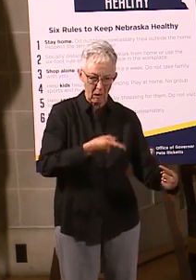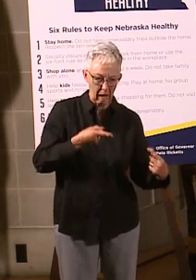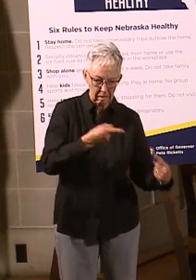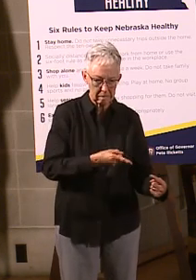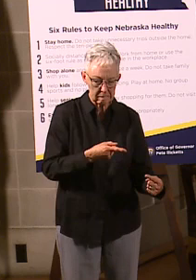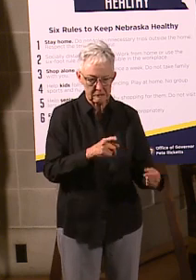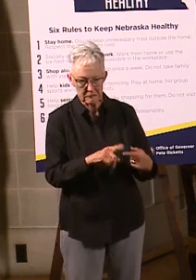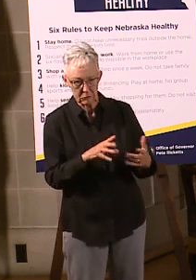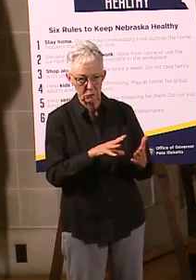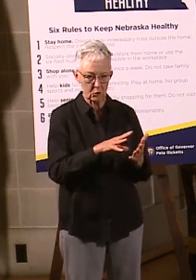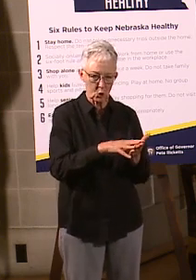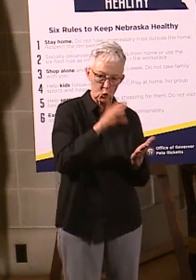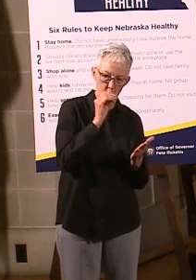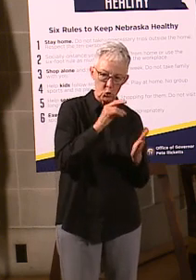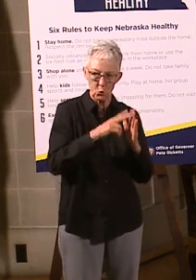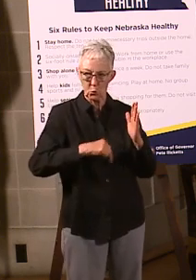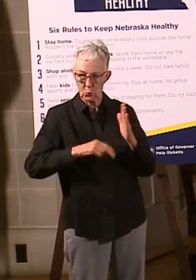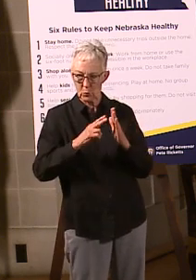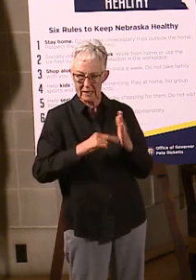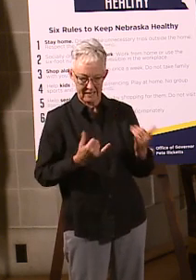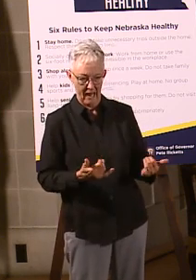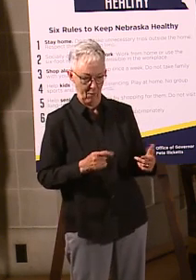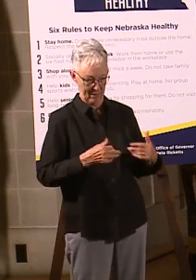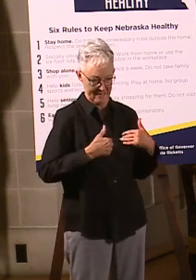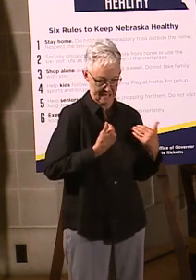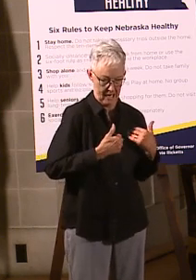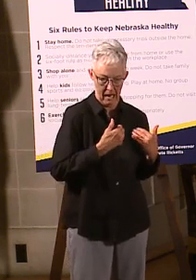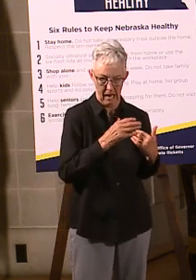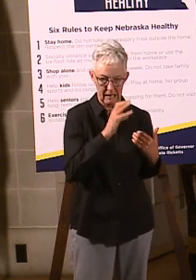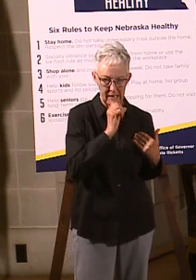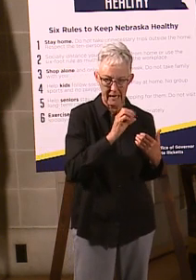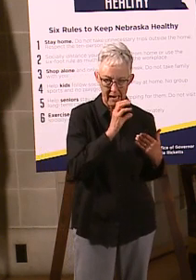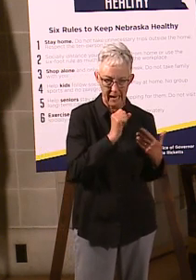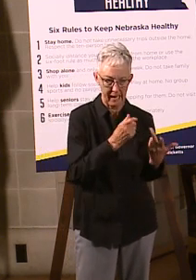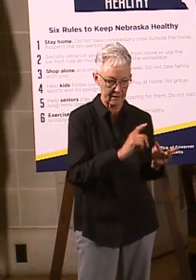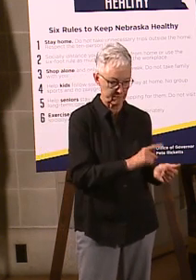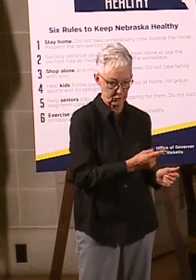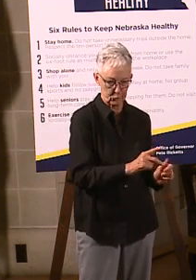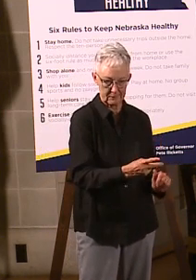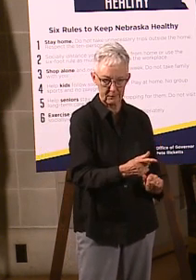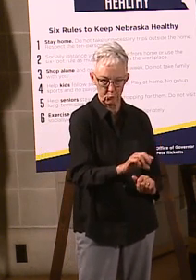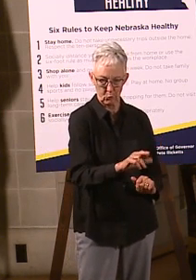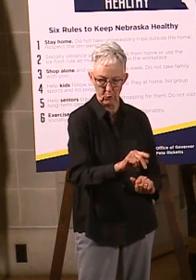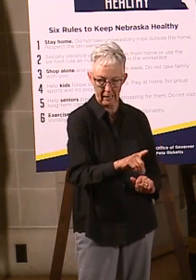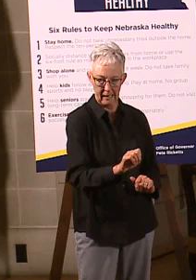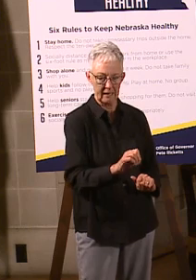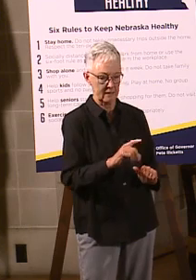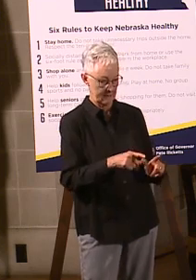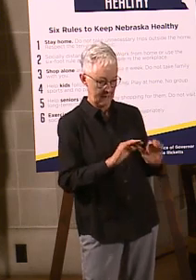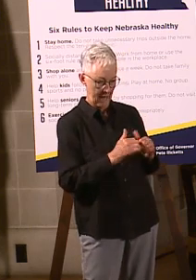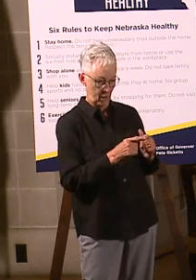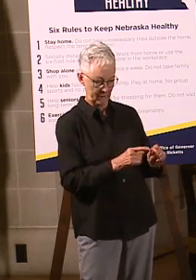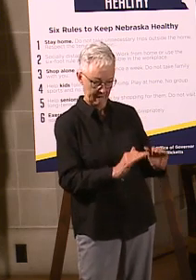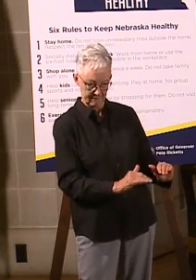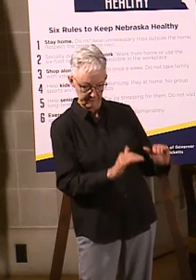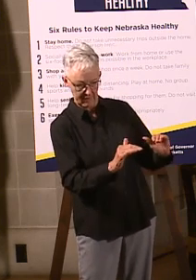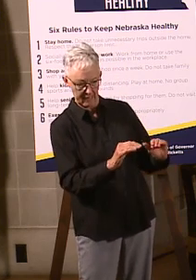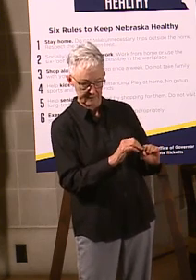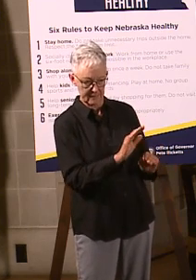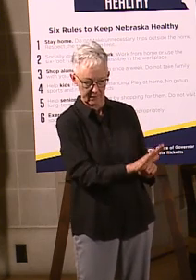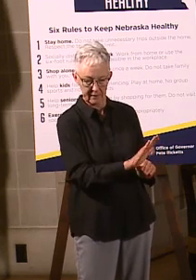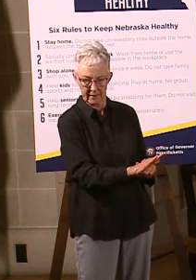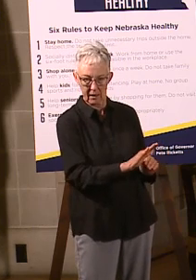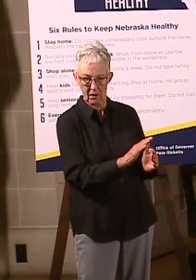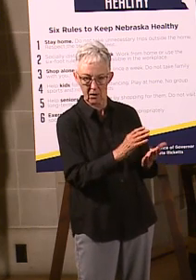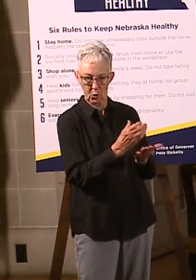at our lower grade levels or having some other types of difficulties with their advancement in their coursework. Not every student learns